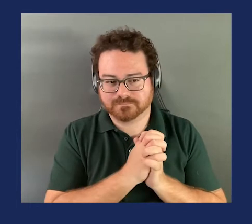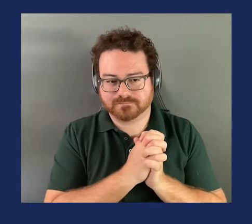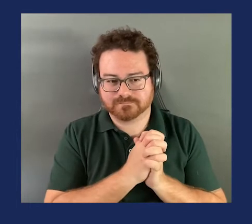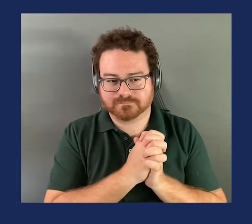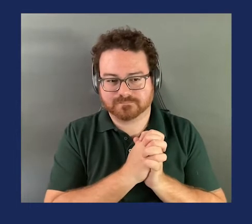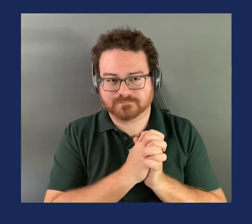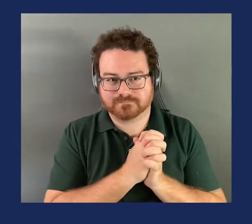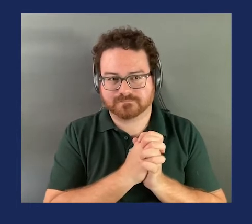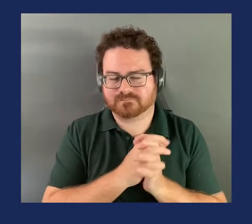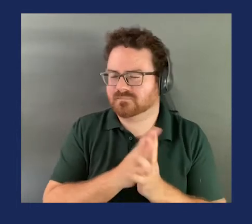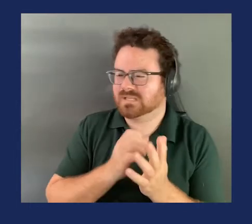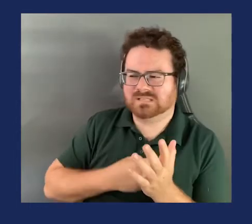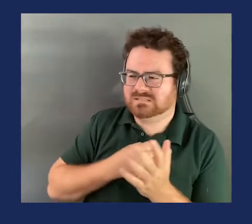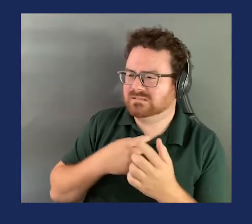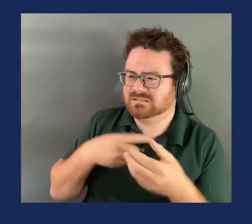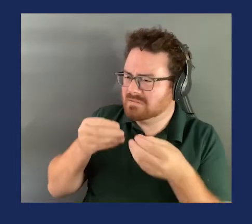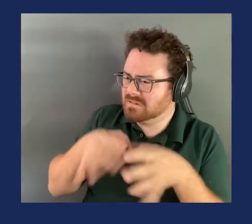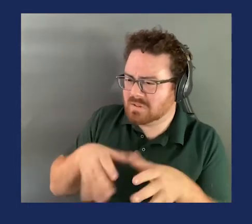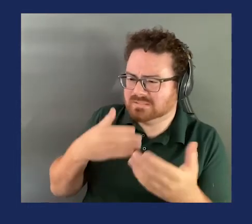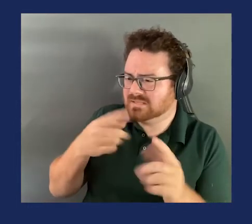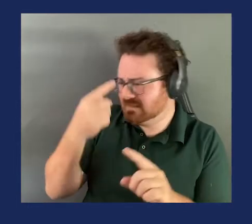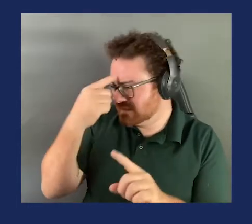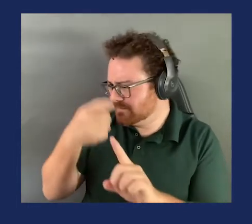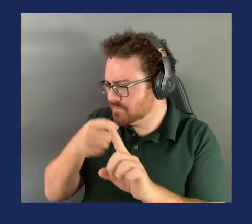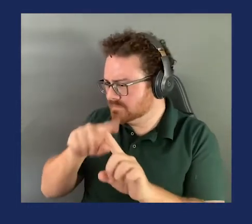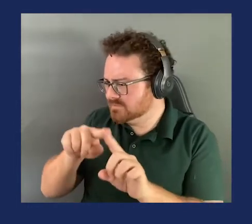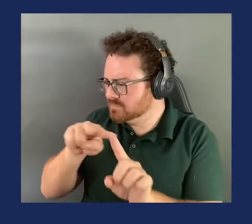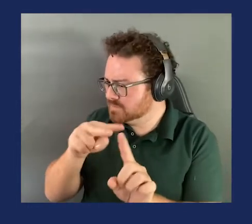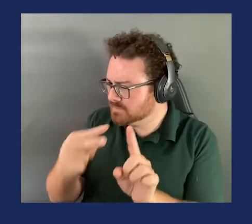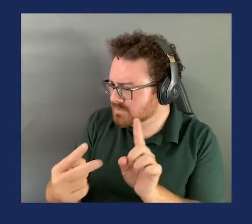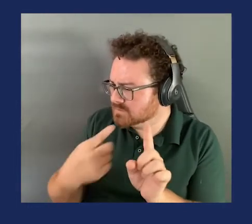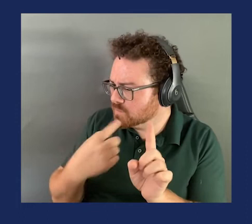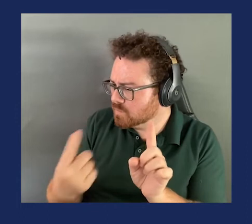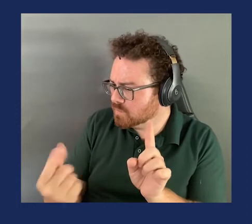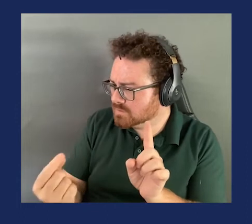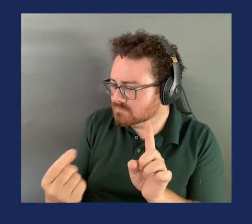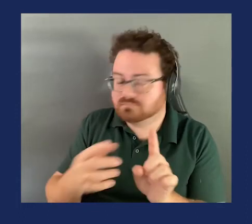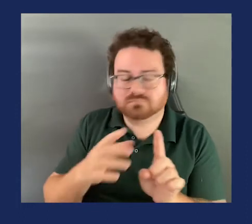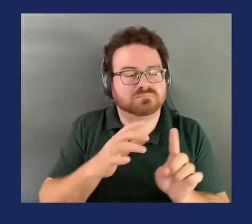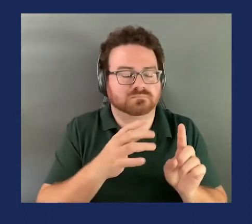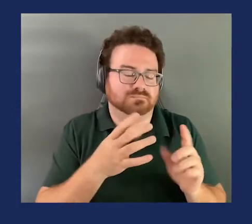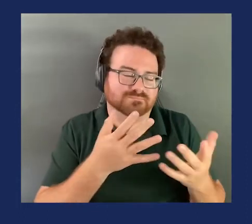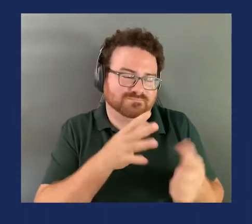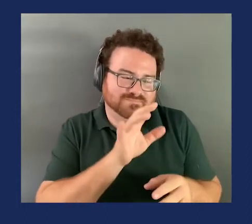All right, I lost you after thinking from different perspectives. That's the gist of it, I guess.